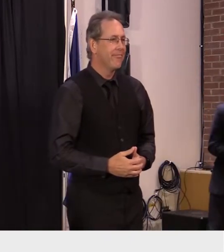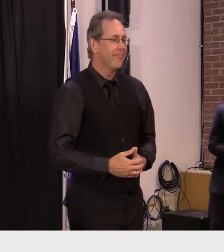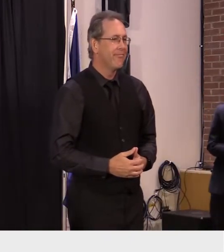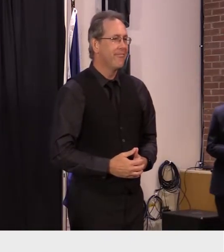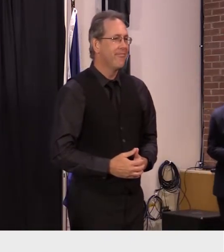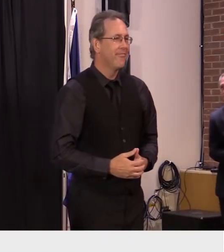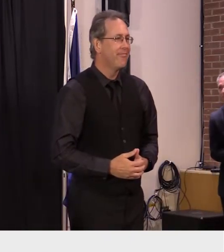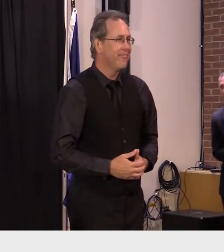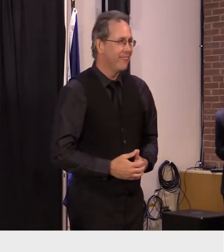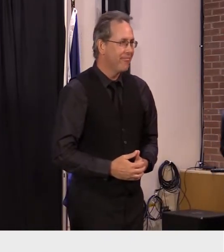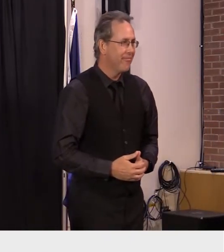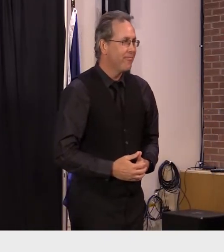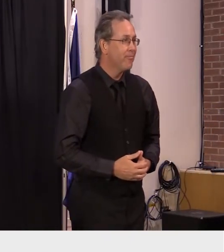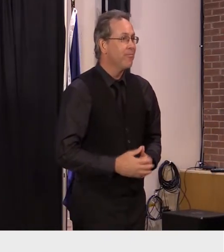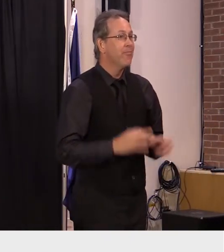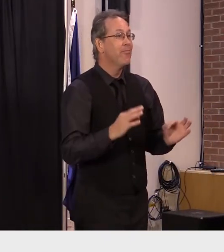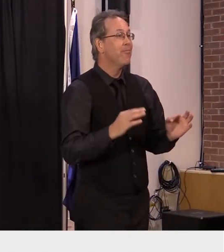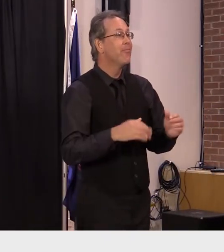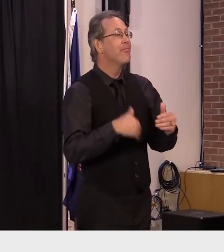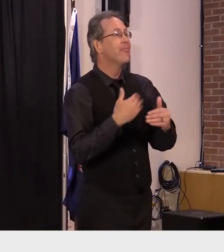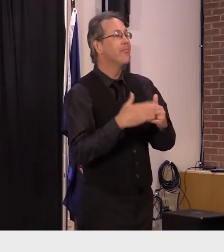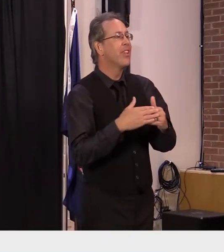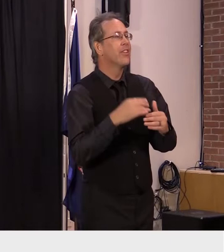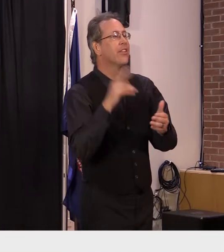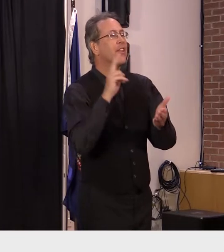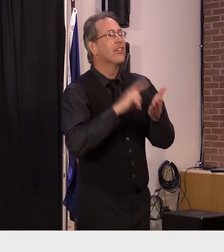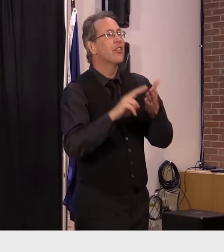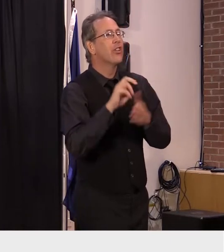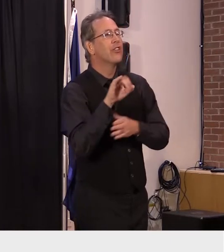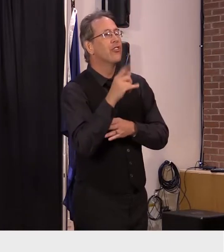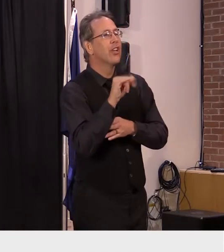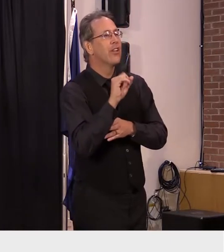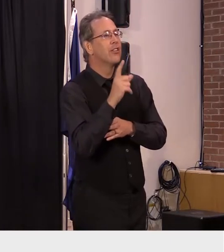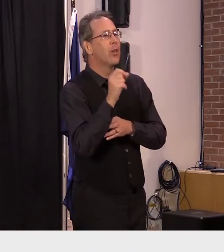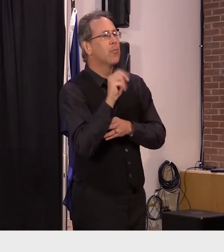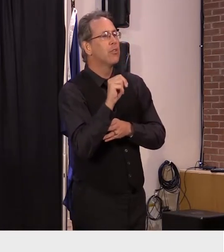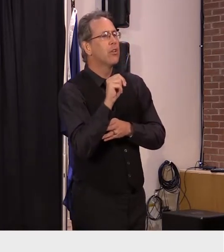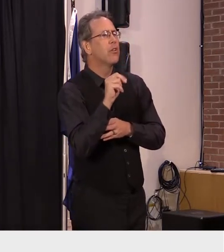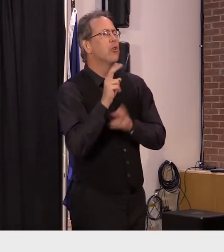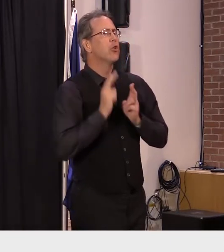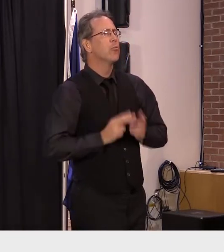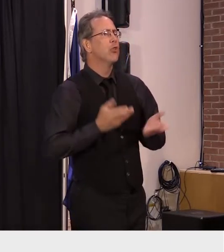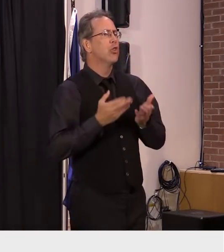opportunity now we'll have secretary samuelson come up and give her report